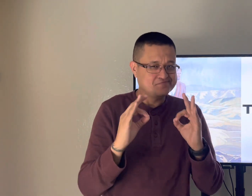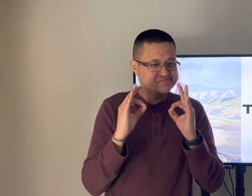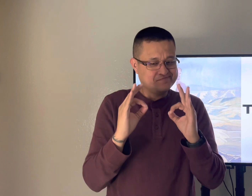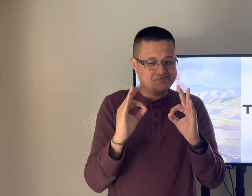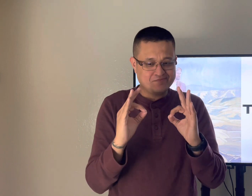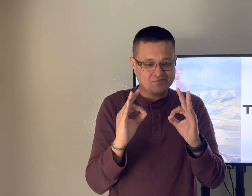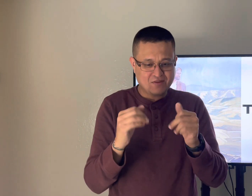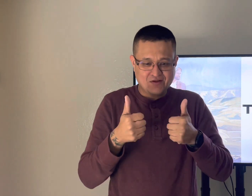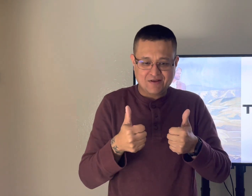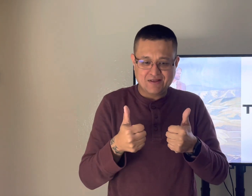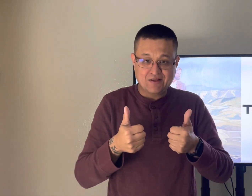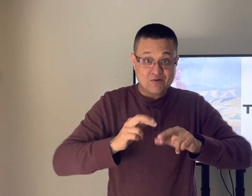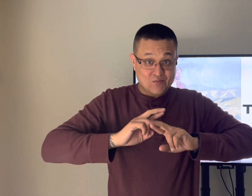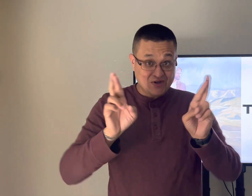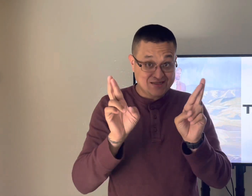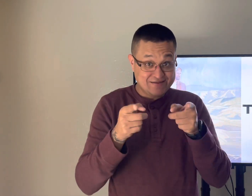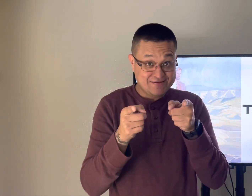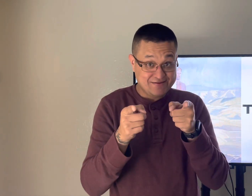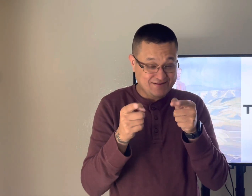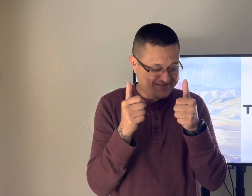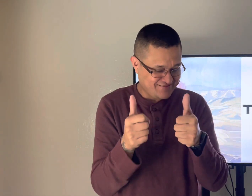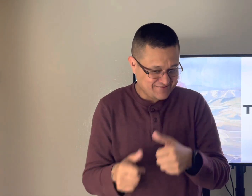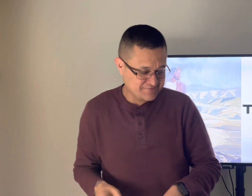more slides and pictures and verses are you guys ready